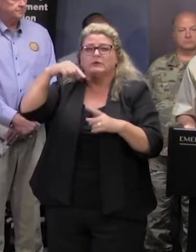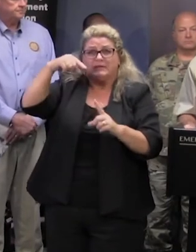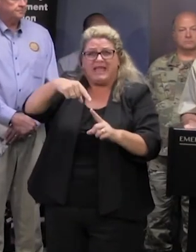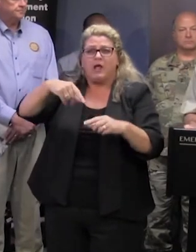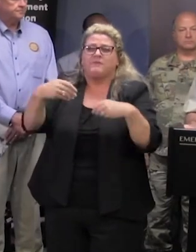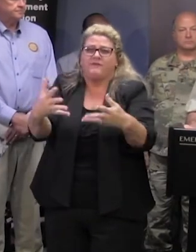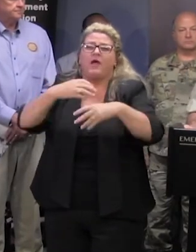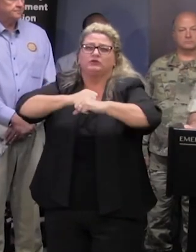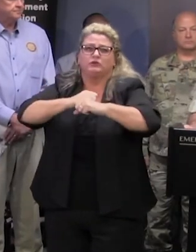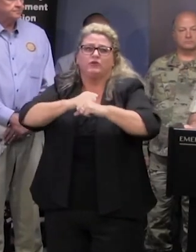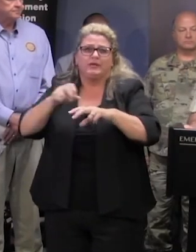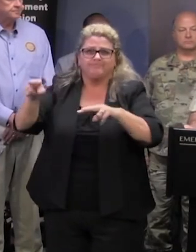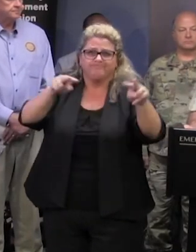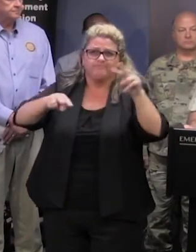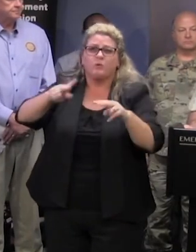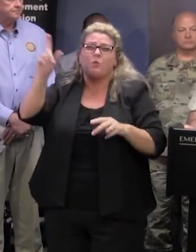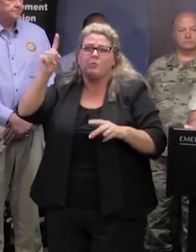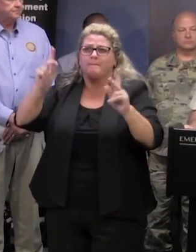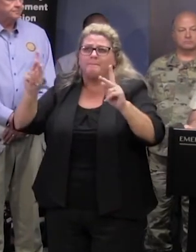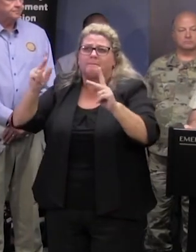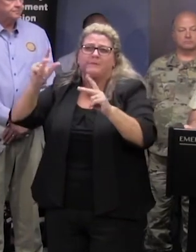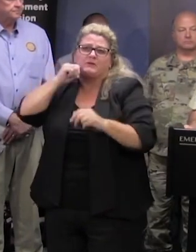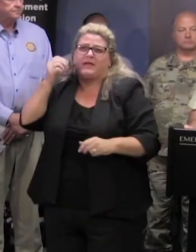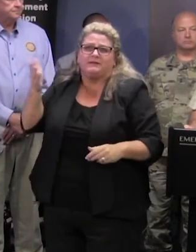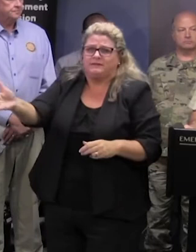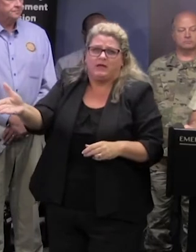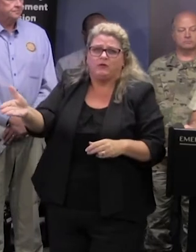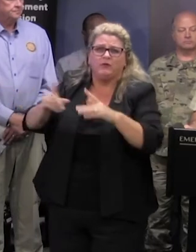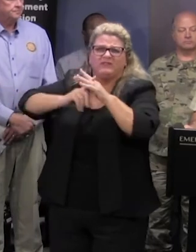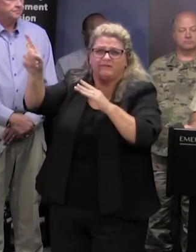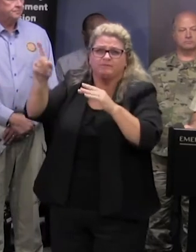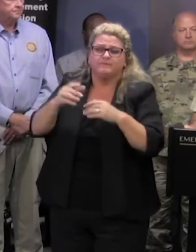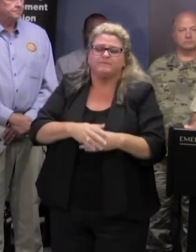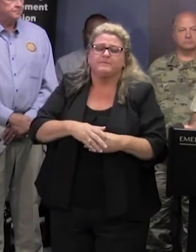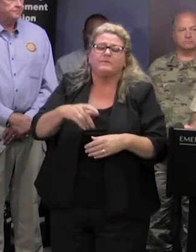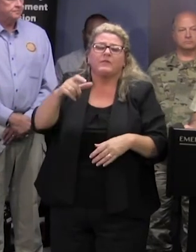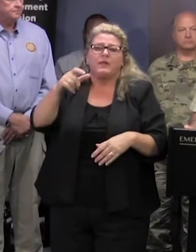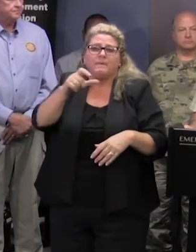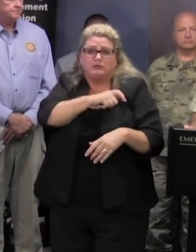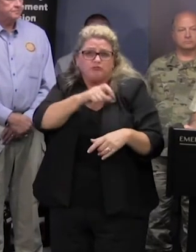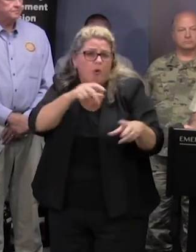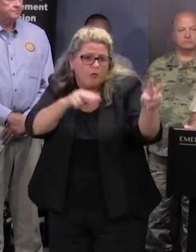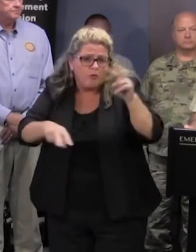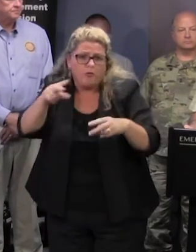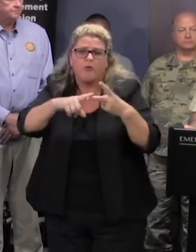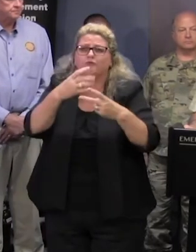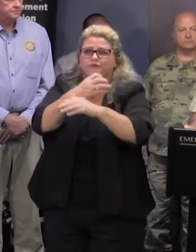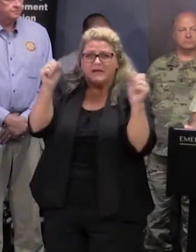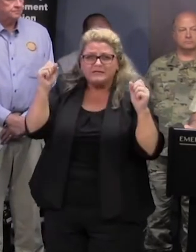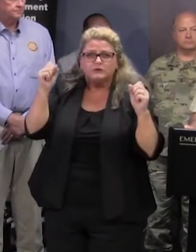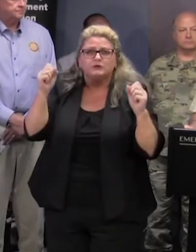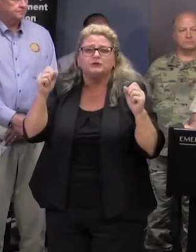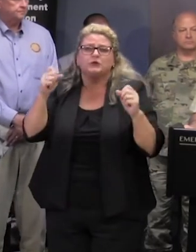affected areas the areas have been evacuated in addition they're doing patrols rescues and evacuations